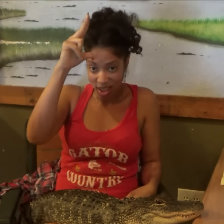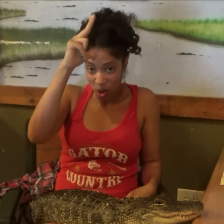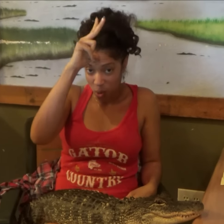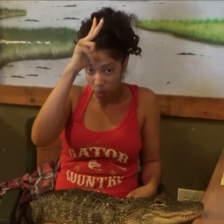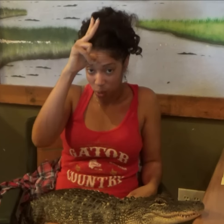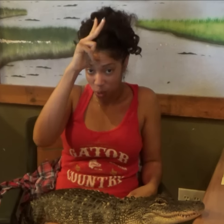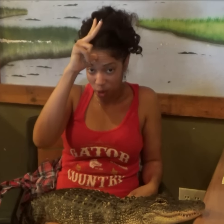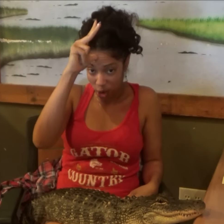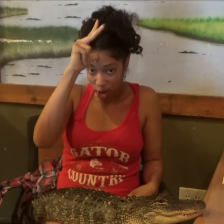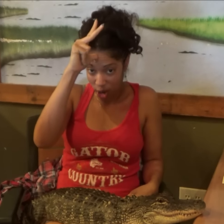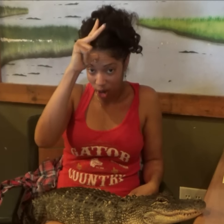rooster.